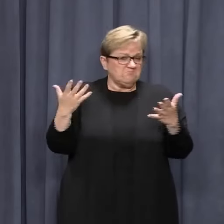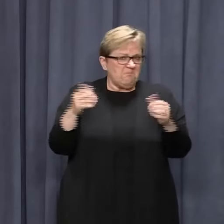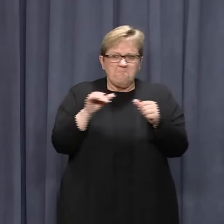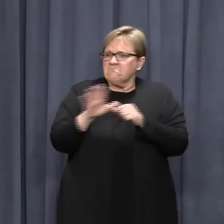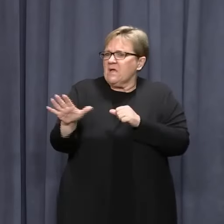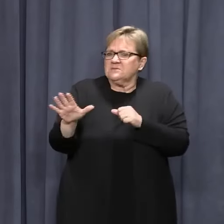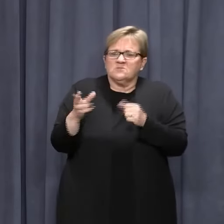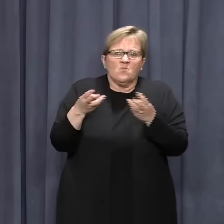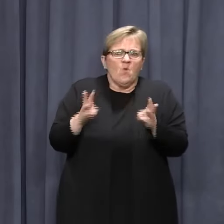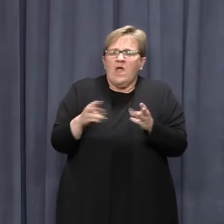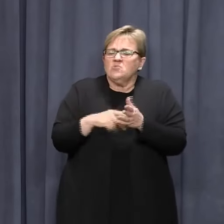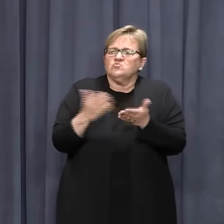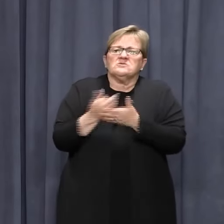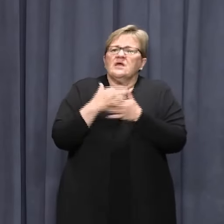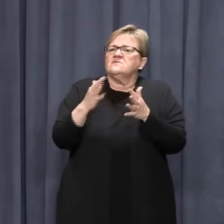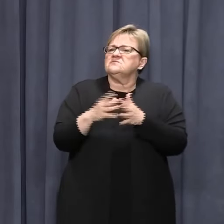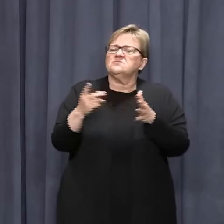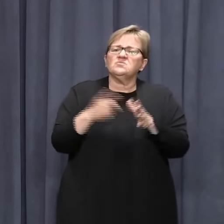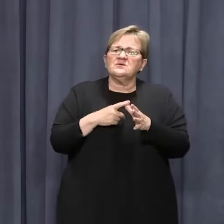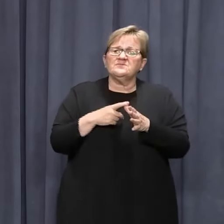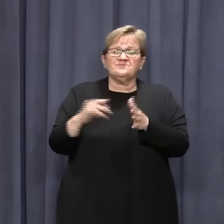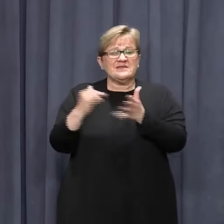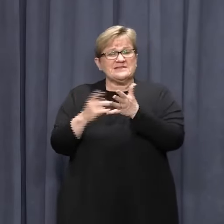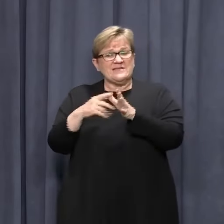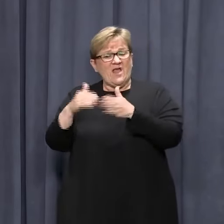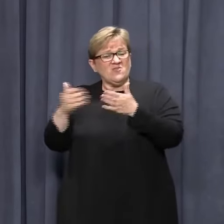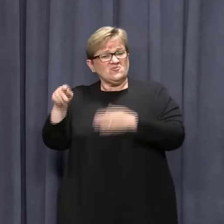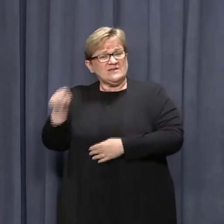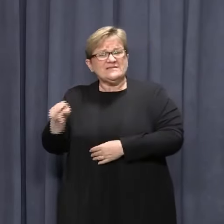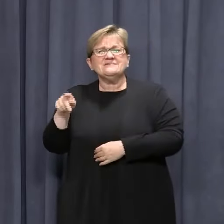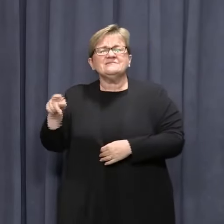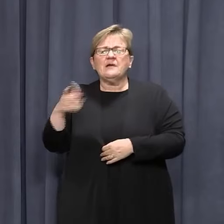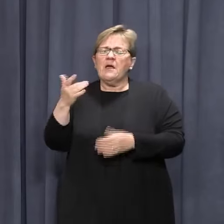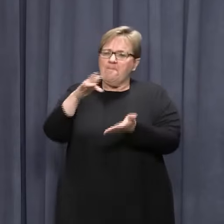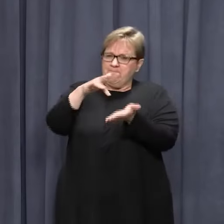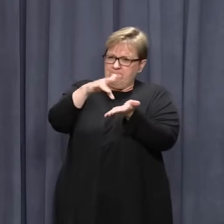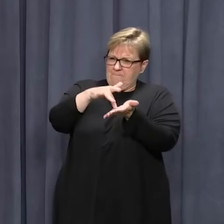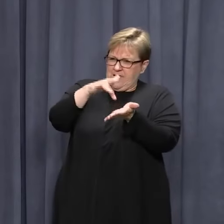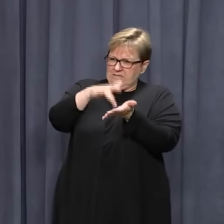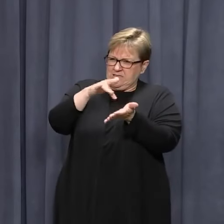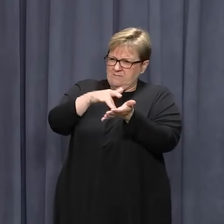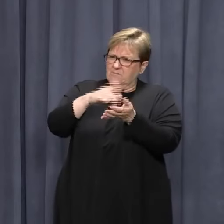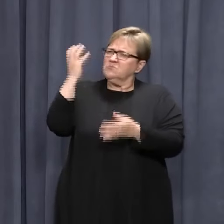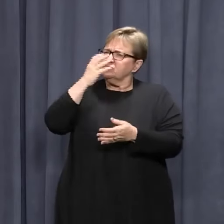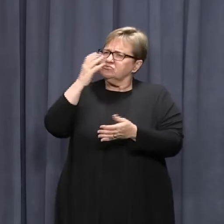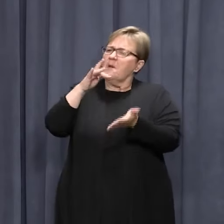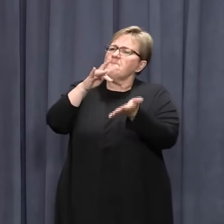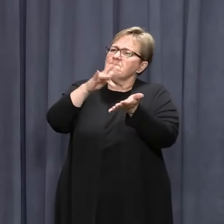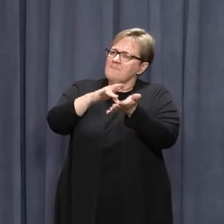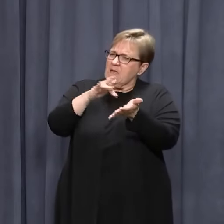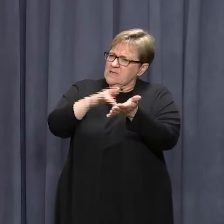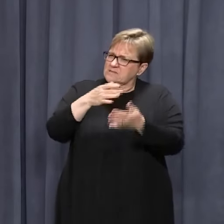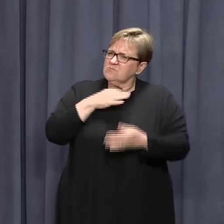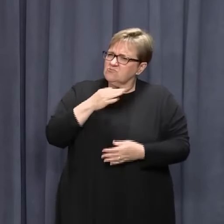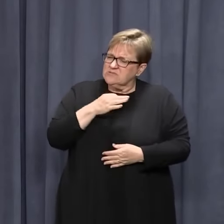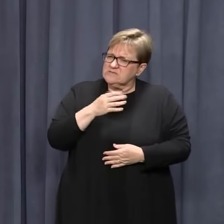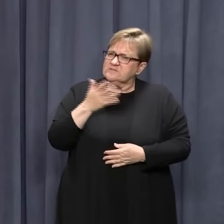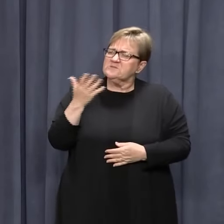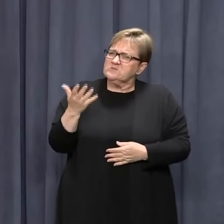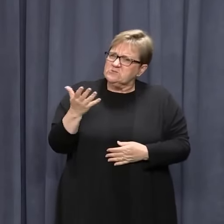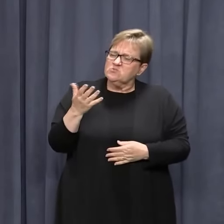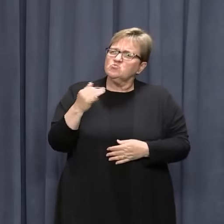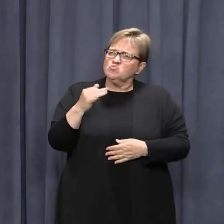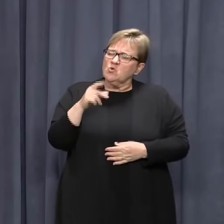be the best response. South Australia is currently classified as a medium risk state, which effectively gives rise